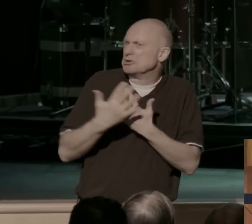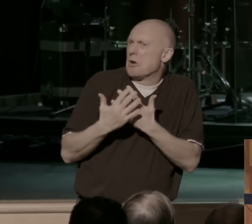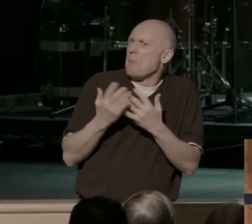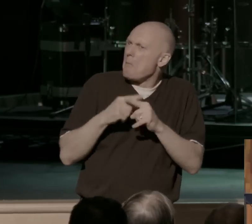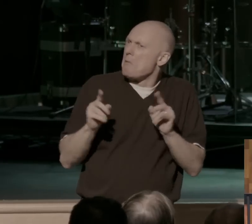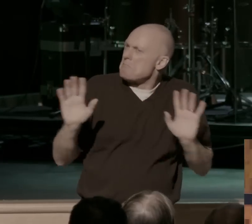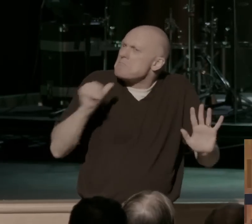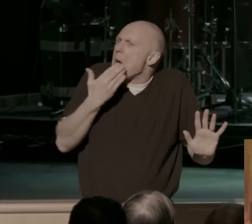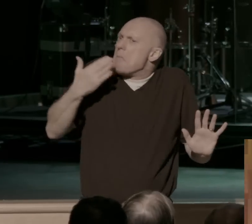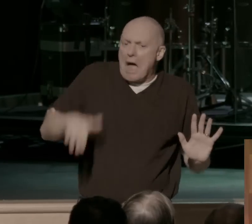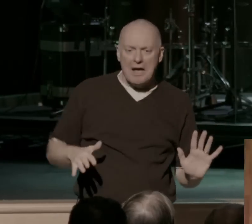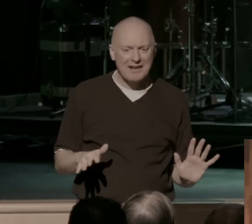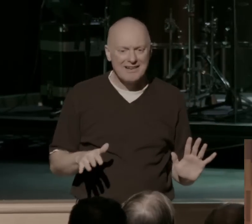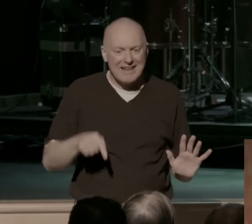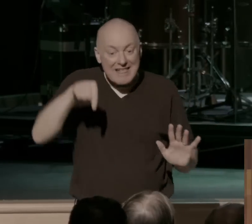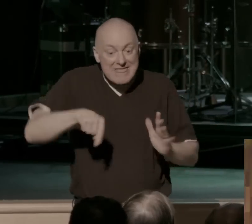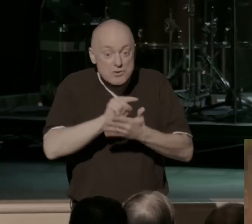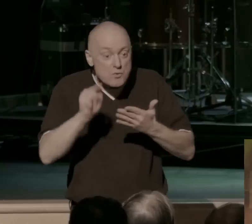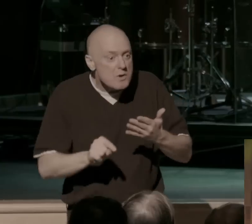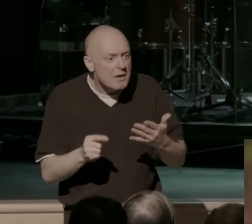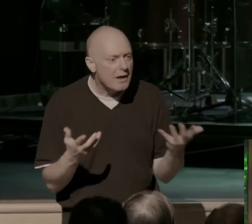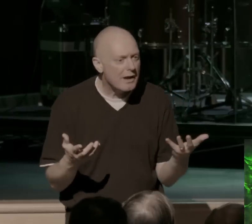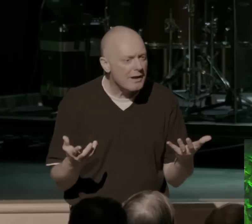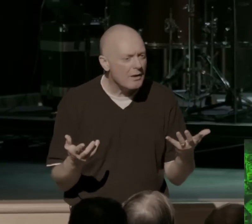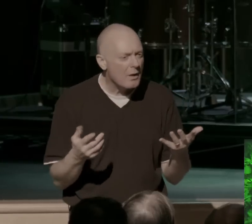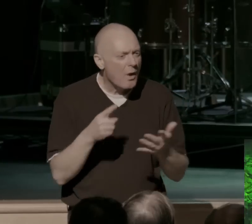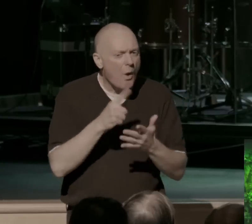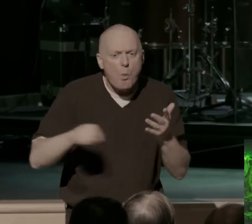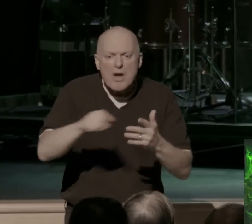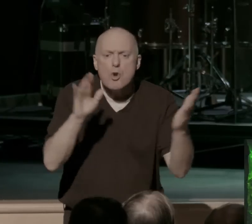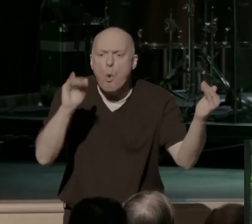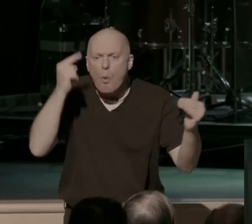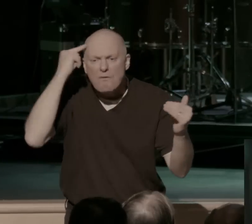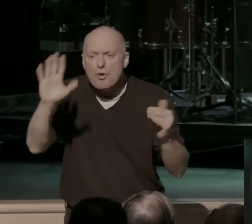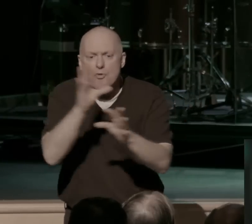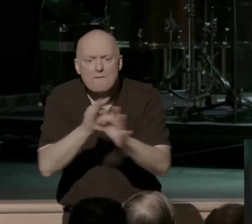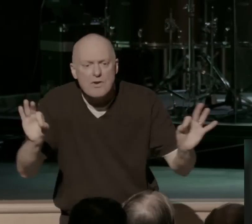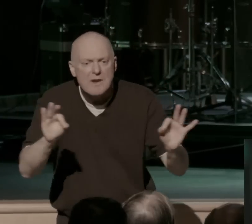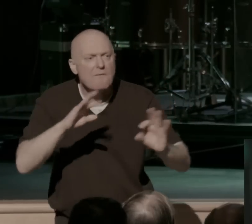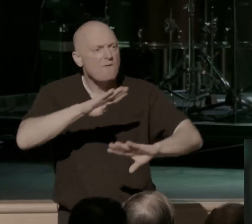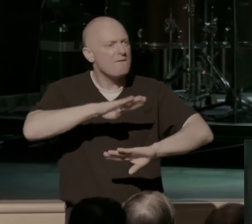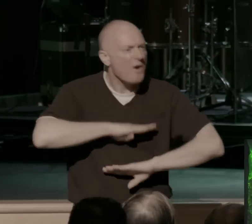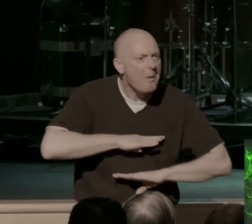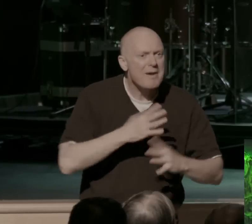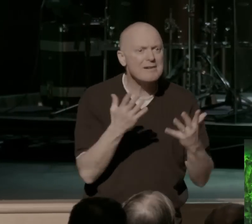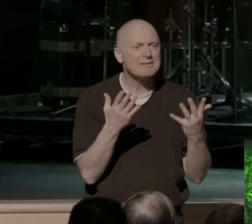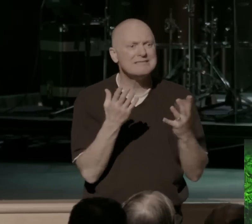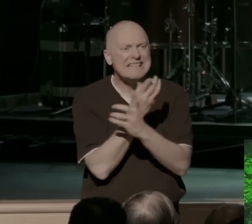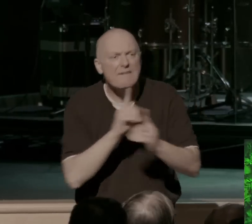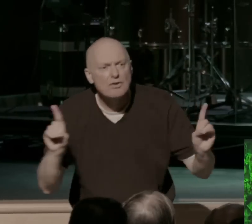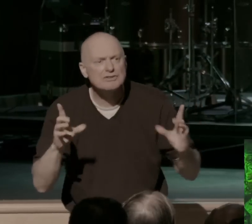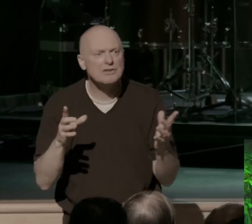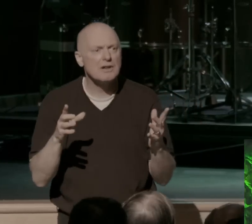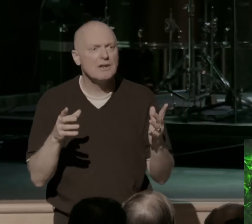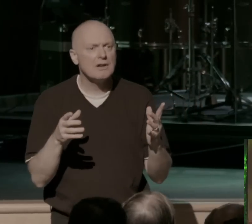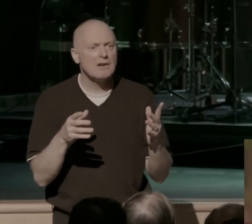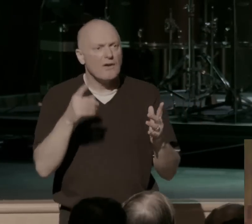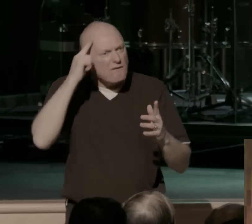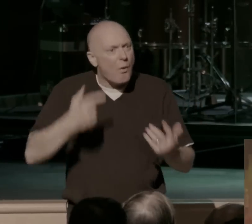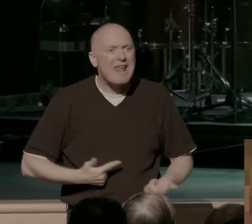So this weekend, I want us to think, what, what do we put our hope in for freedom, for fulfillment, for deliverance? What do we put our hope in for life? I mean, is it